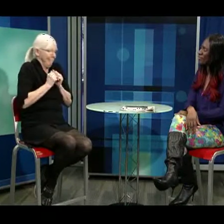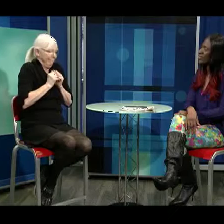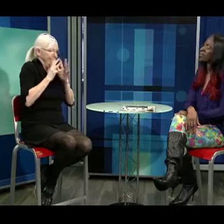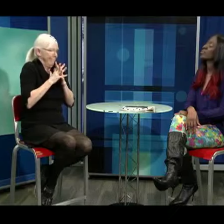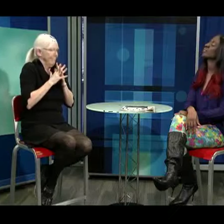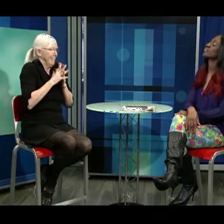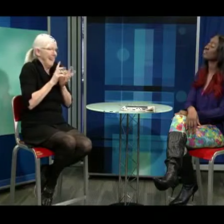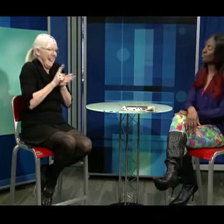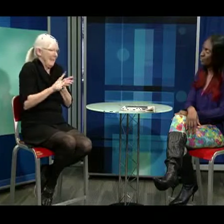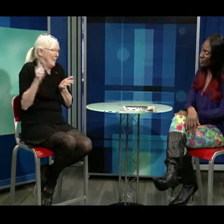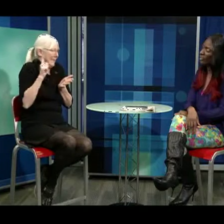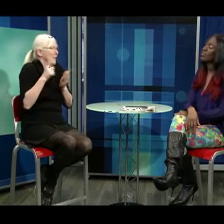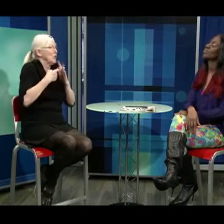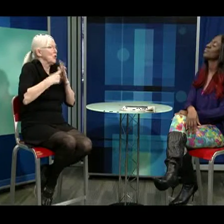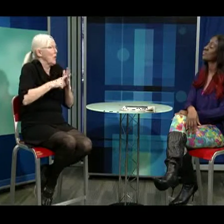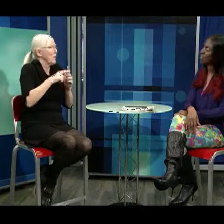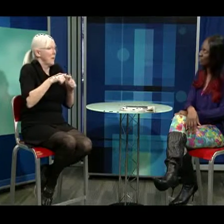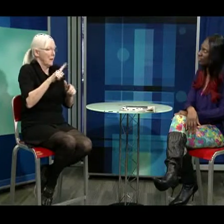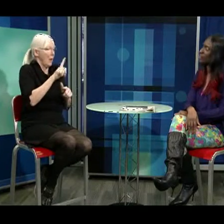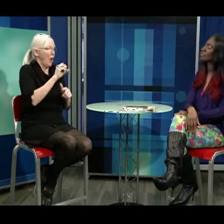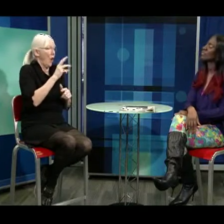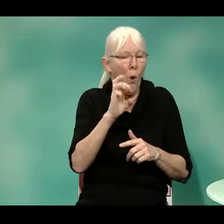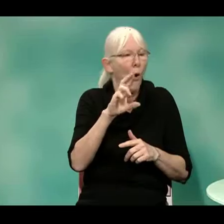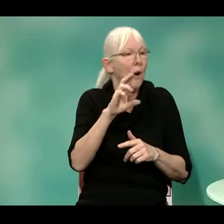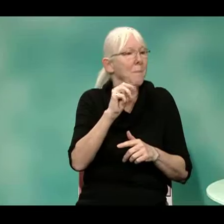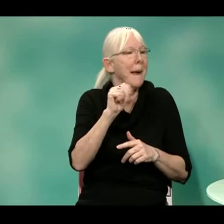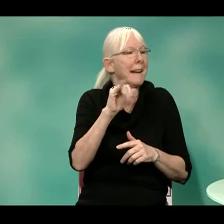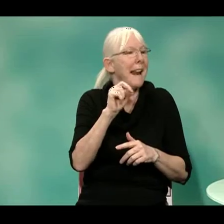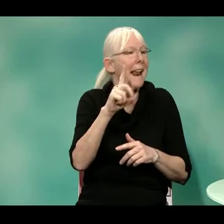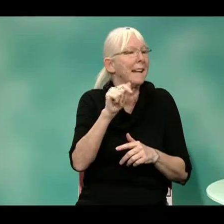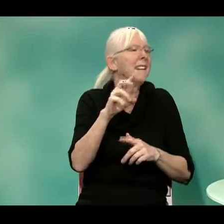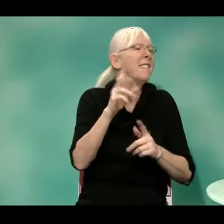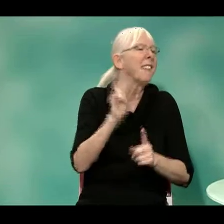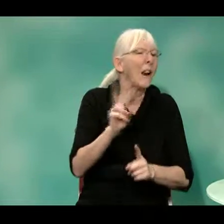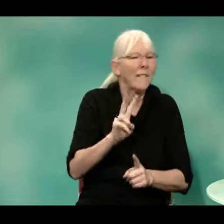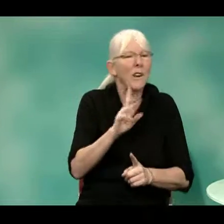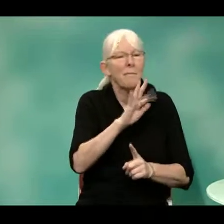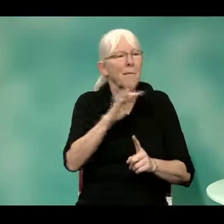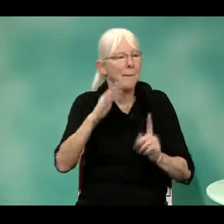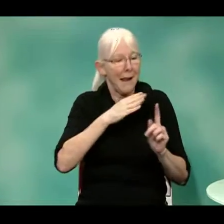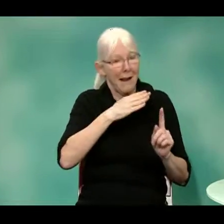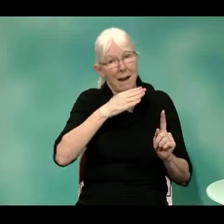No, it's just in the beginning stages. It's just in the lower mainland. So